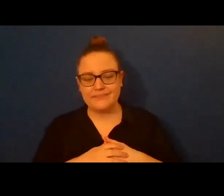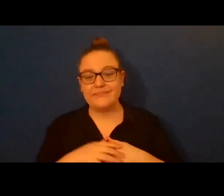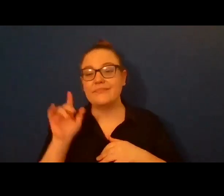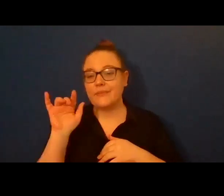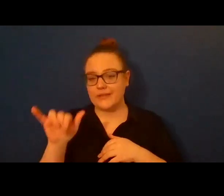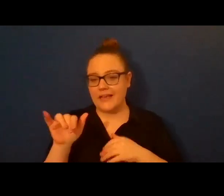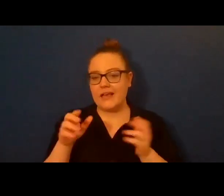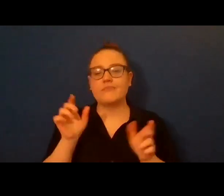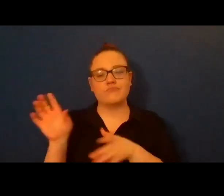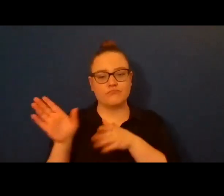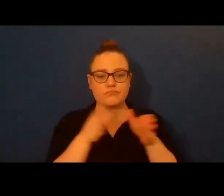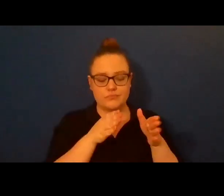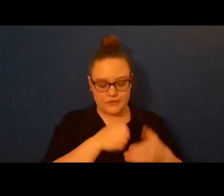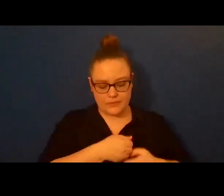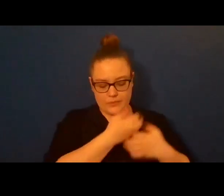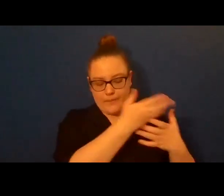to the poems.